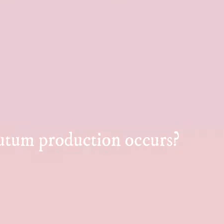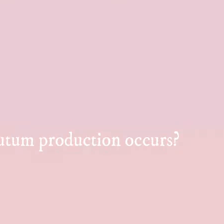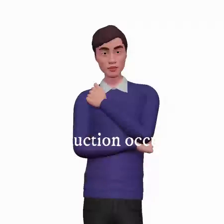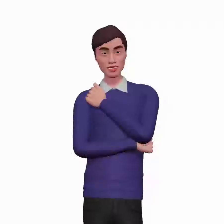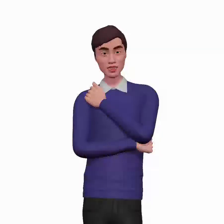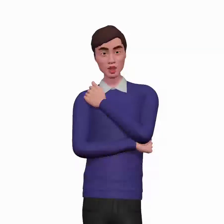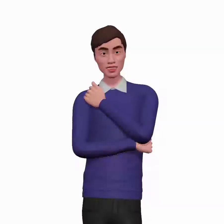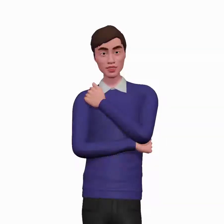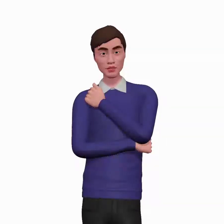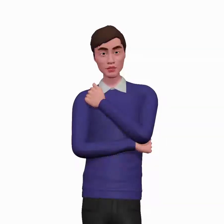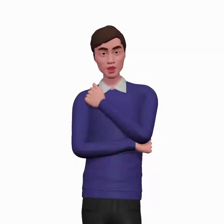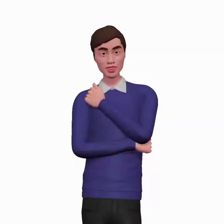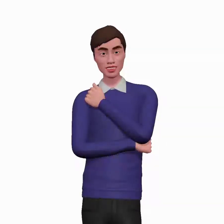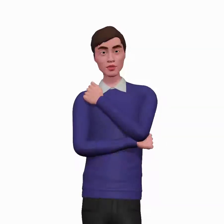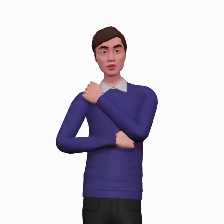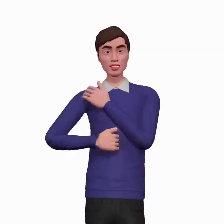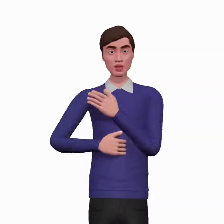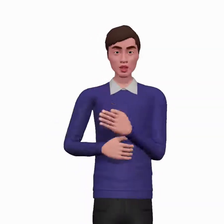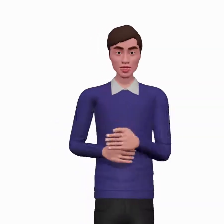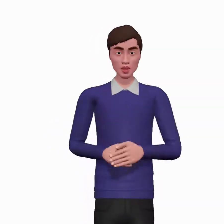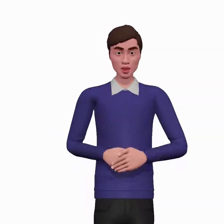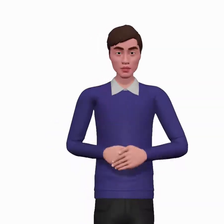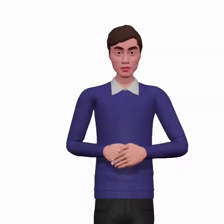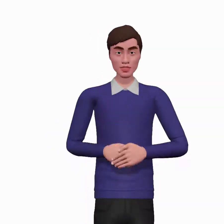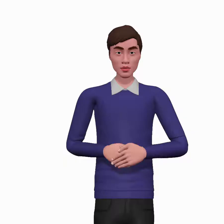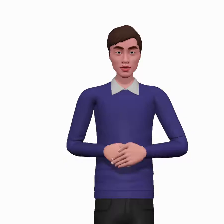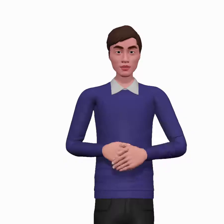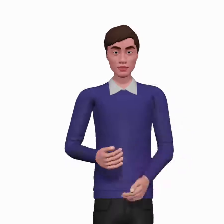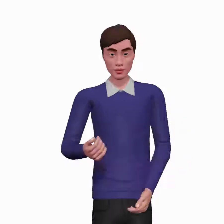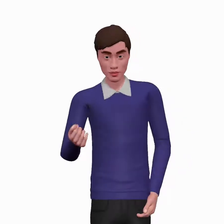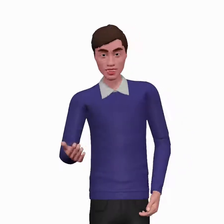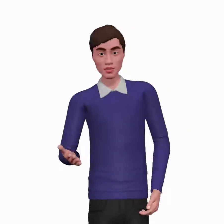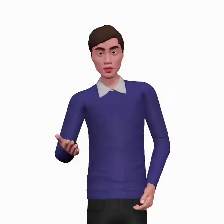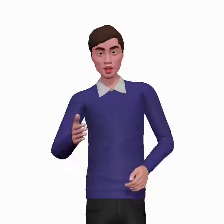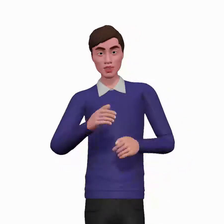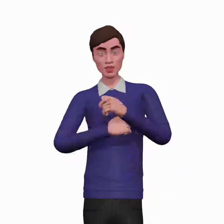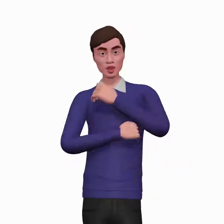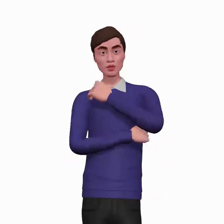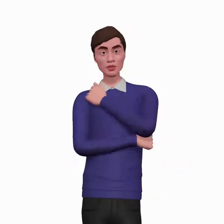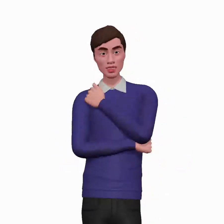Ask at which time usually sputum production occurs. That is morning or evening.